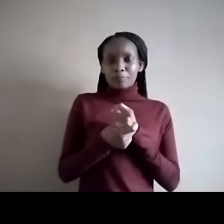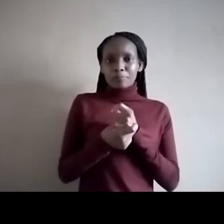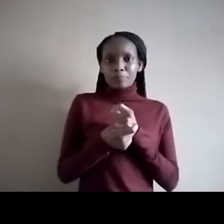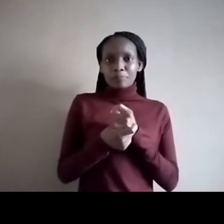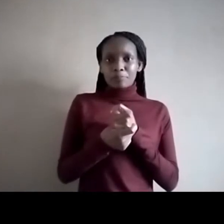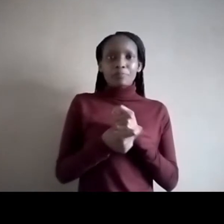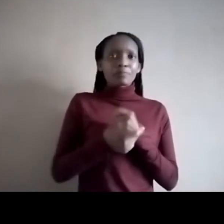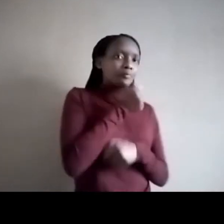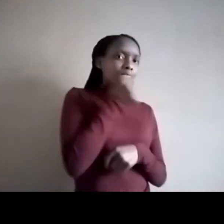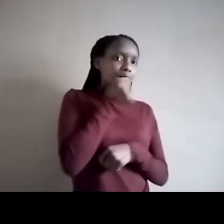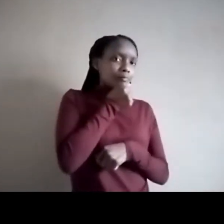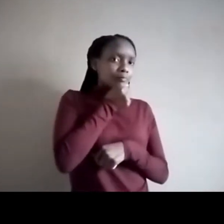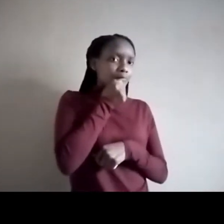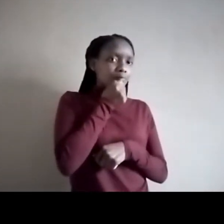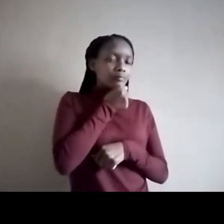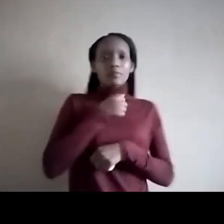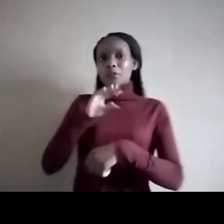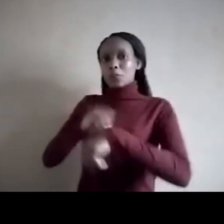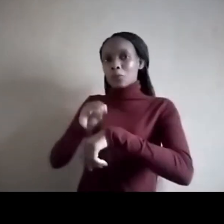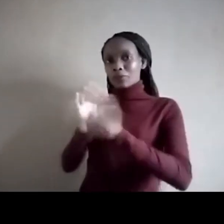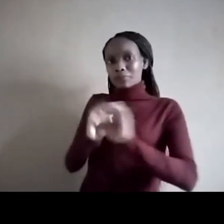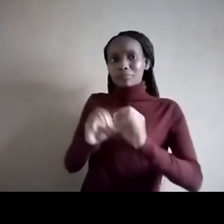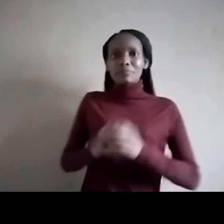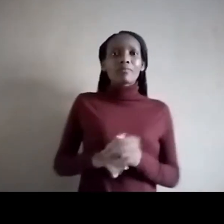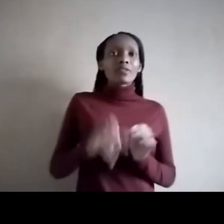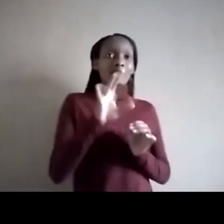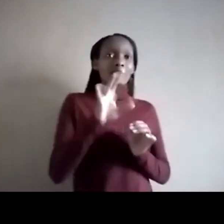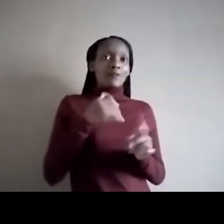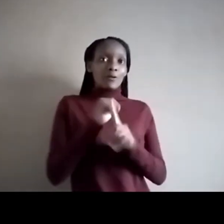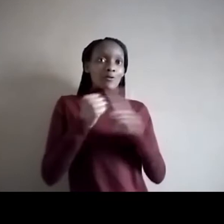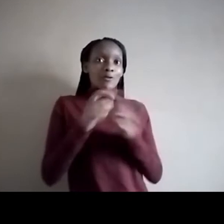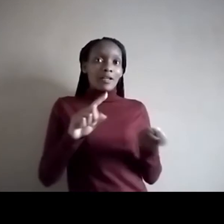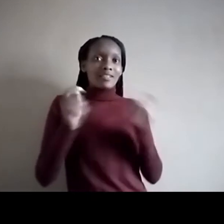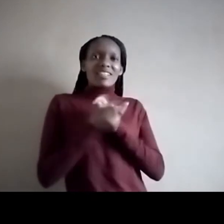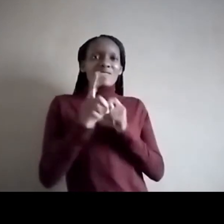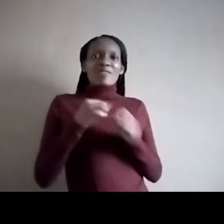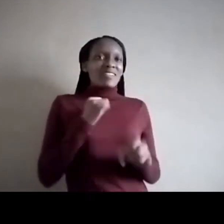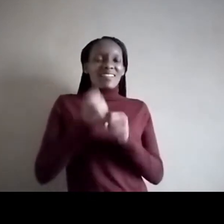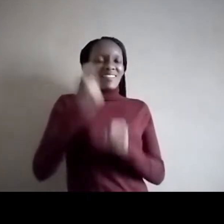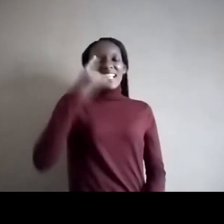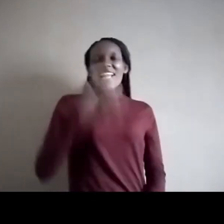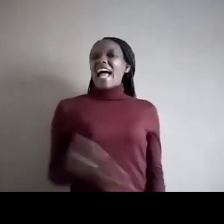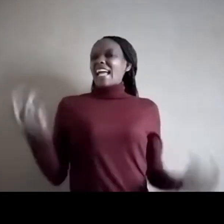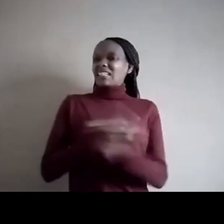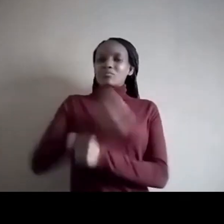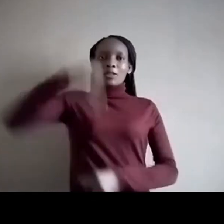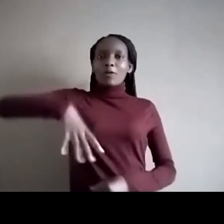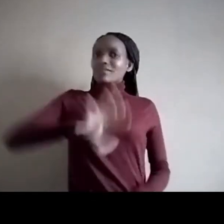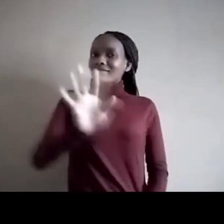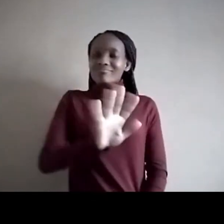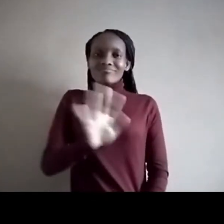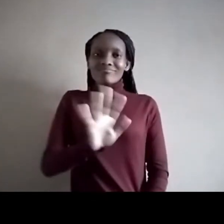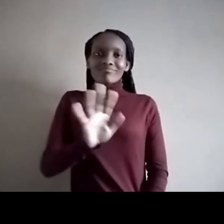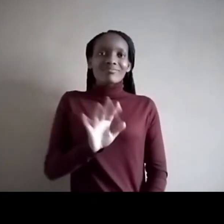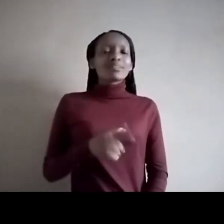time has passed you by. That's the other thing about people that accept. Because